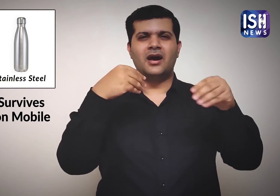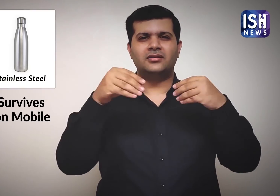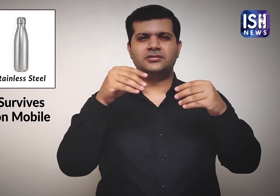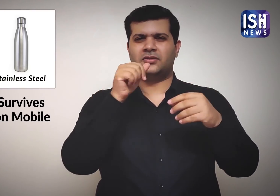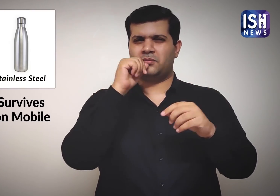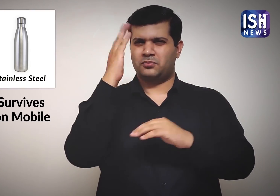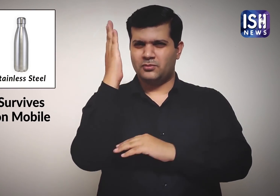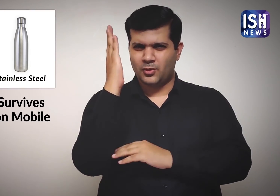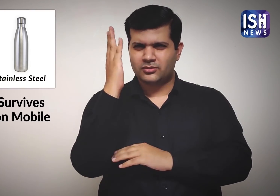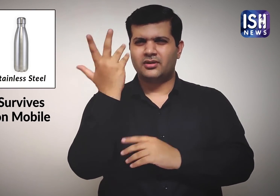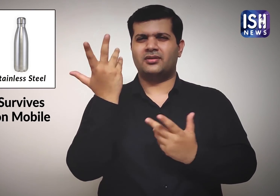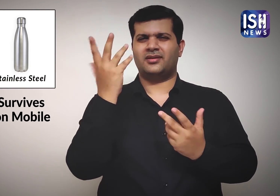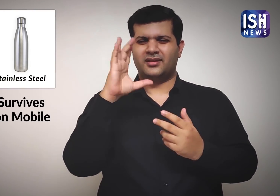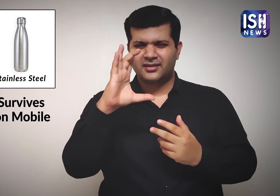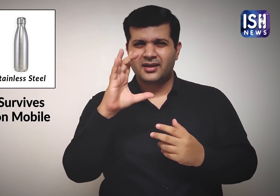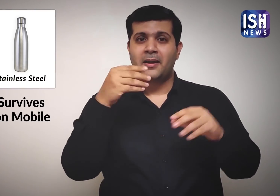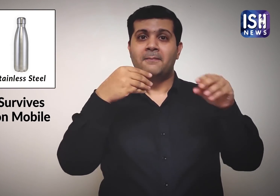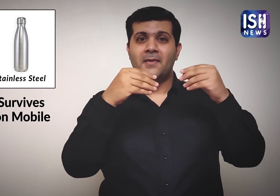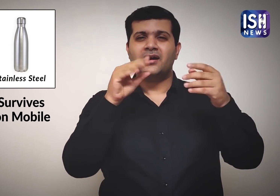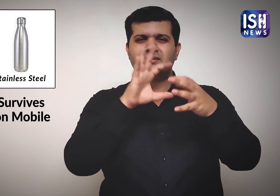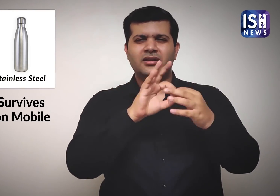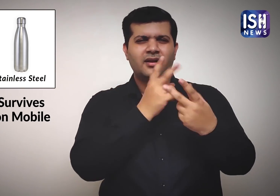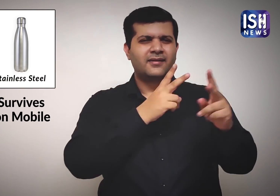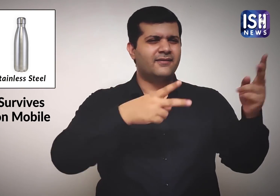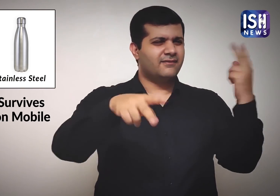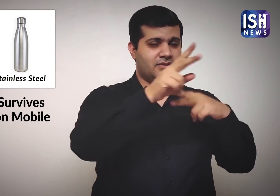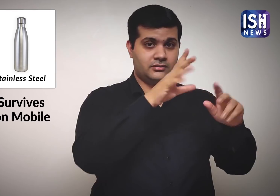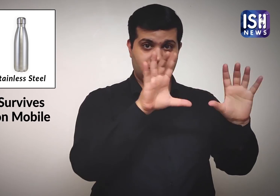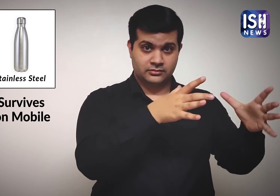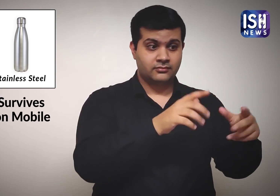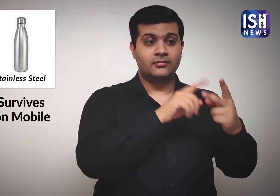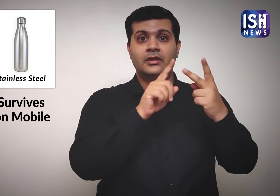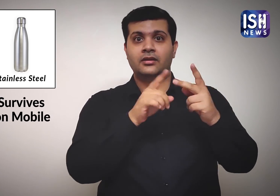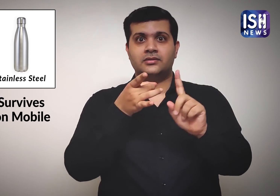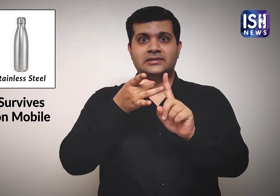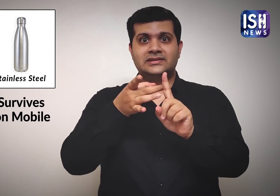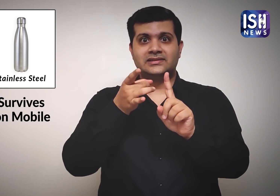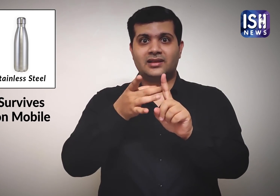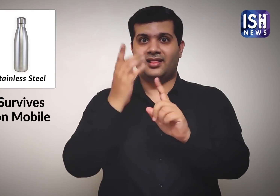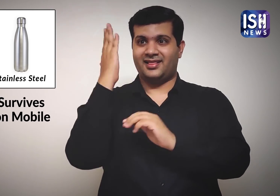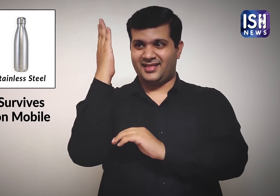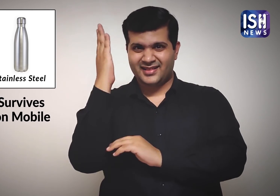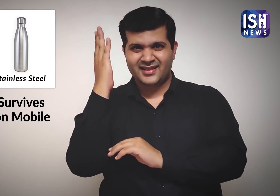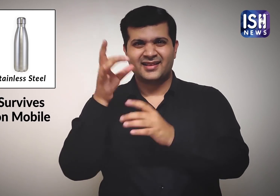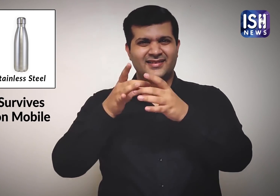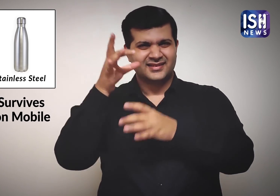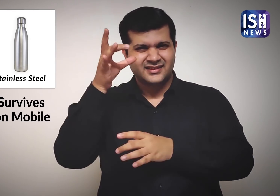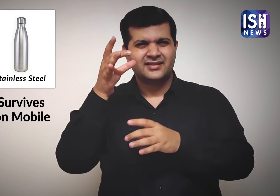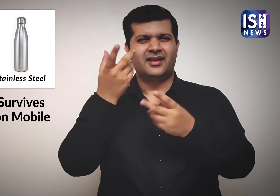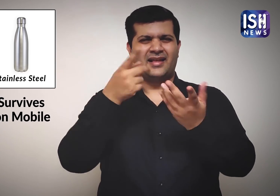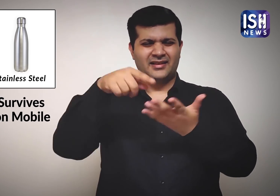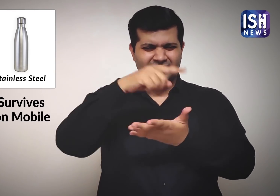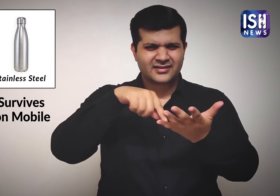On plastic and stainless steel, coronavirus can survive for up to 3 days or 72 hours. 2.